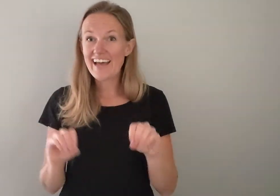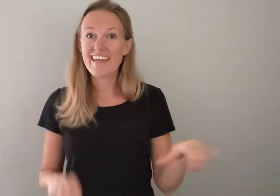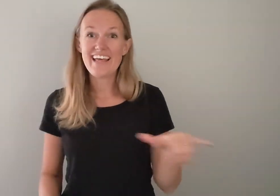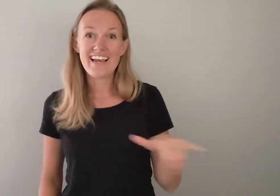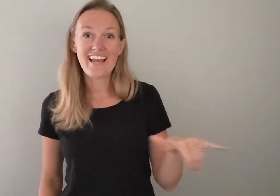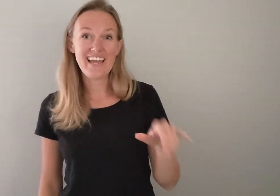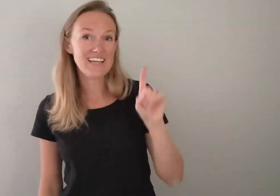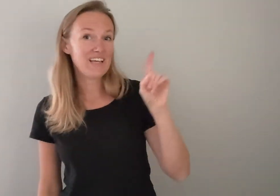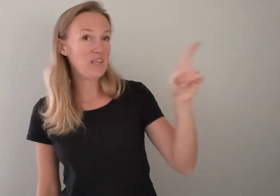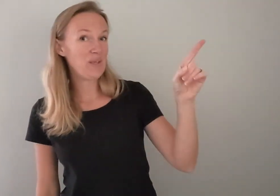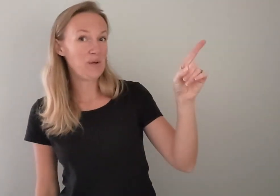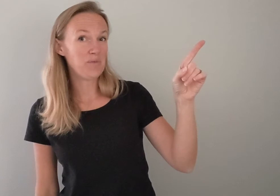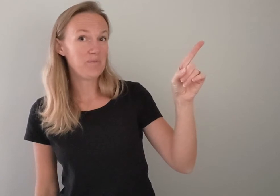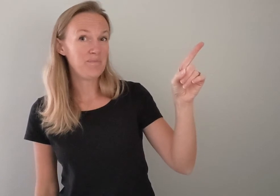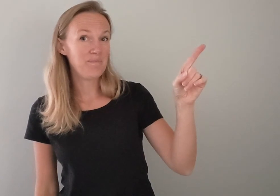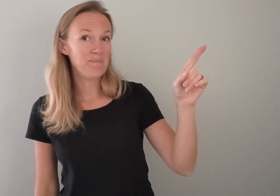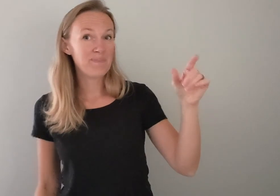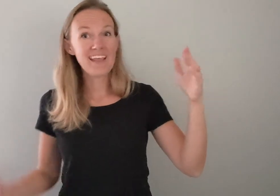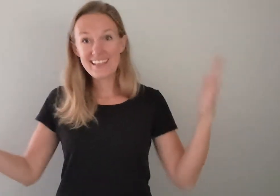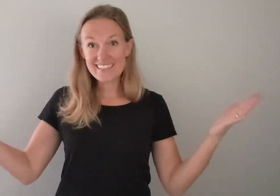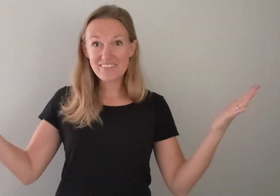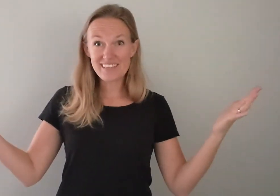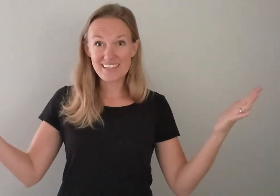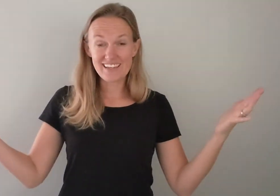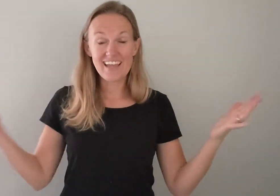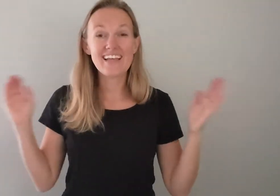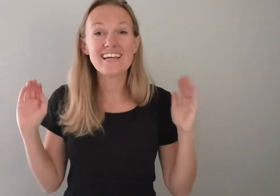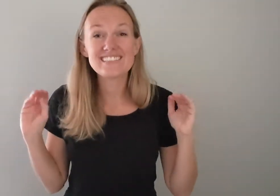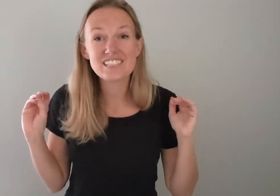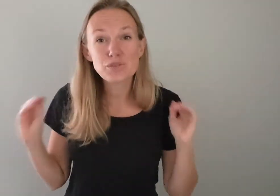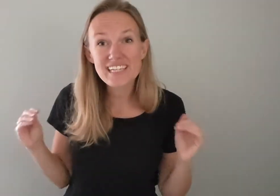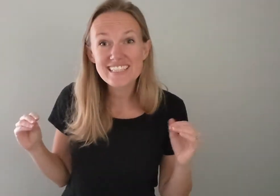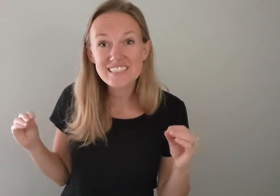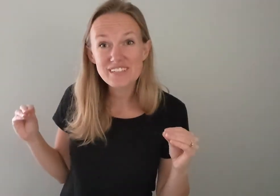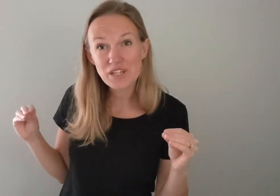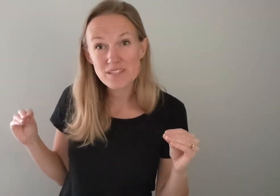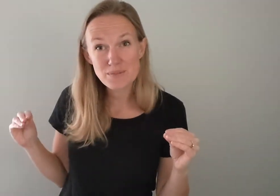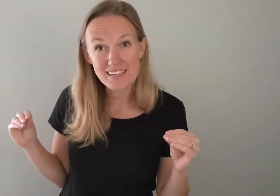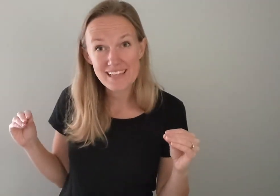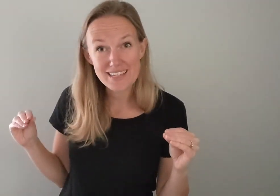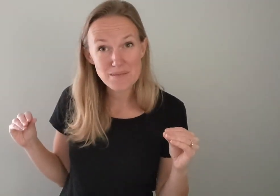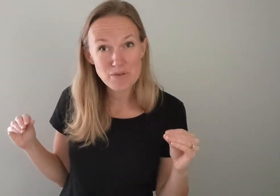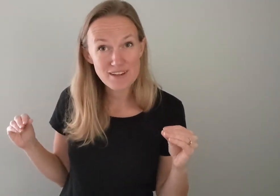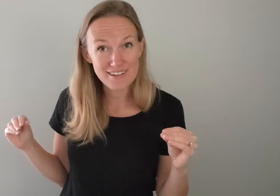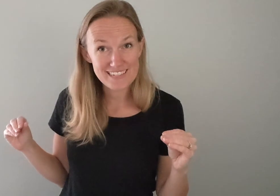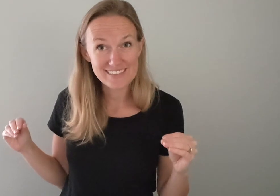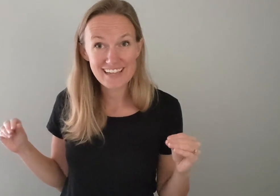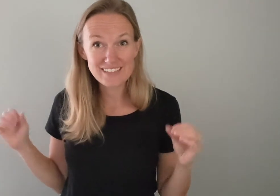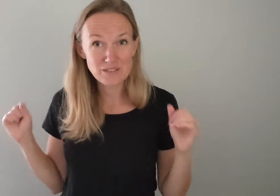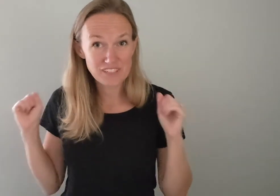like you that's everything and that's the trickiest video this week that has the most content okay so if you